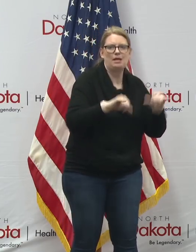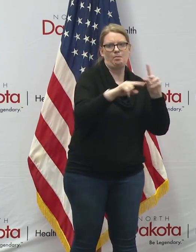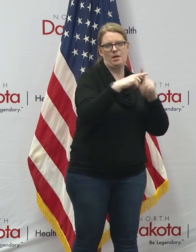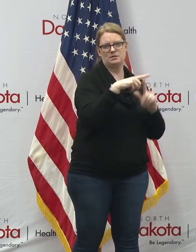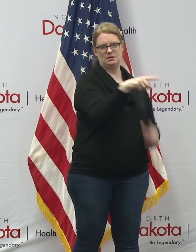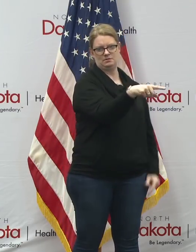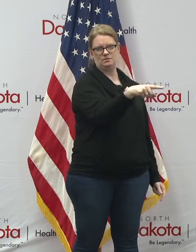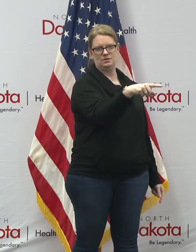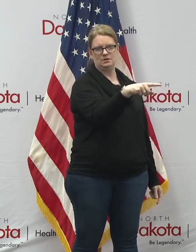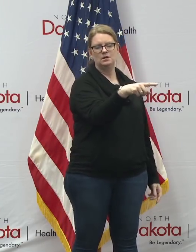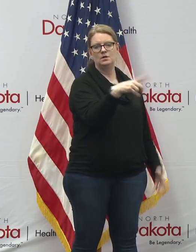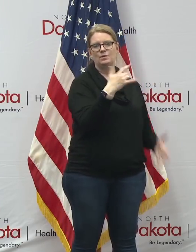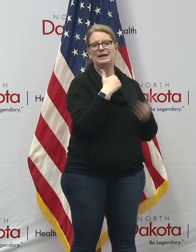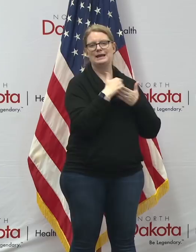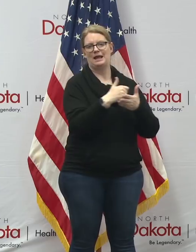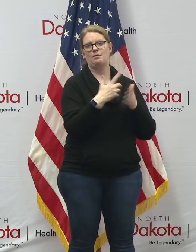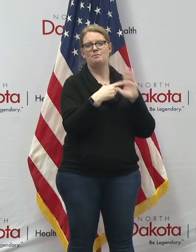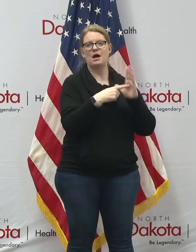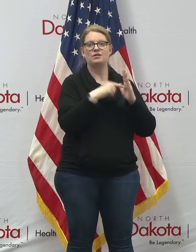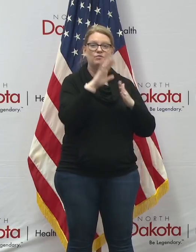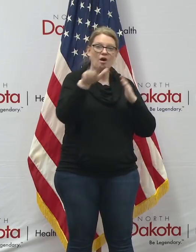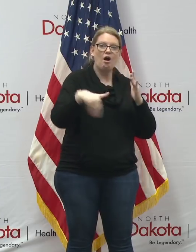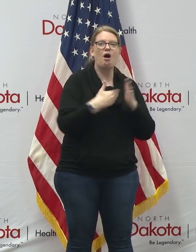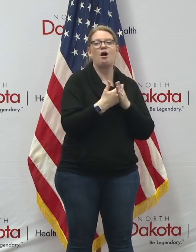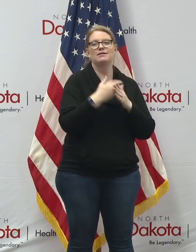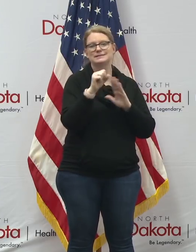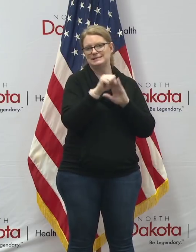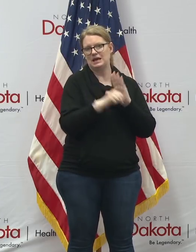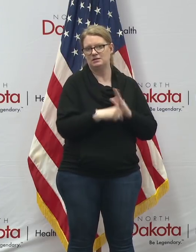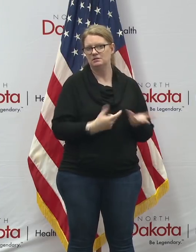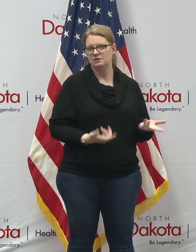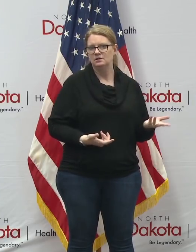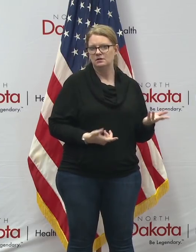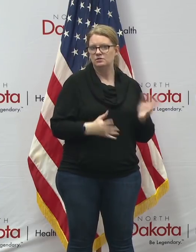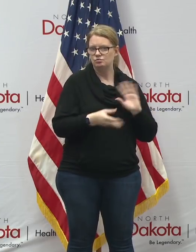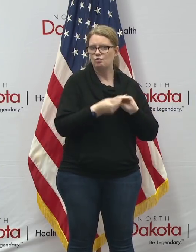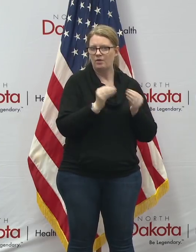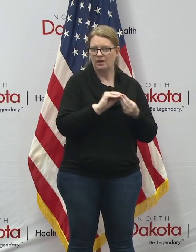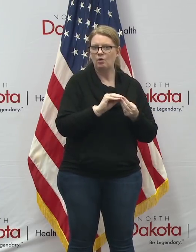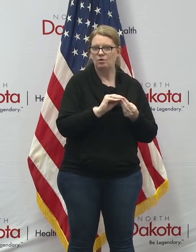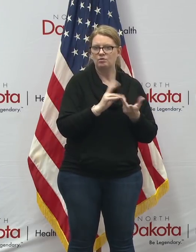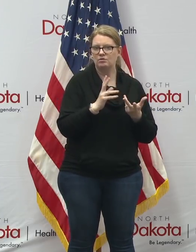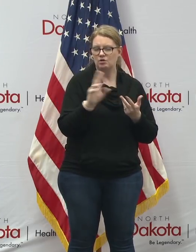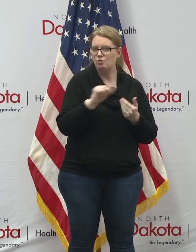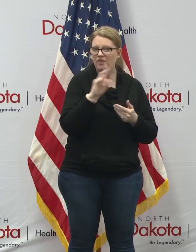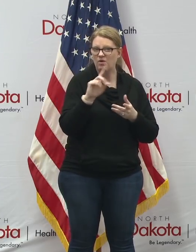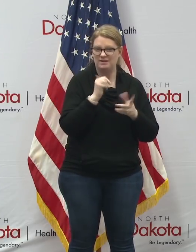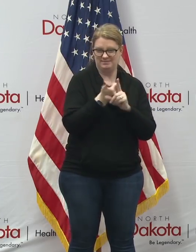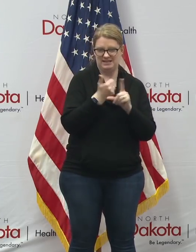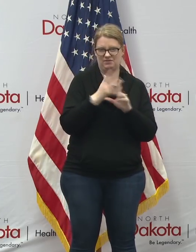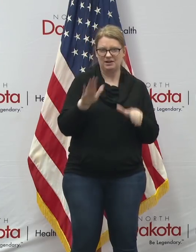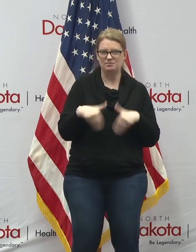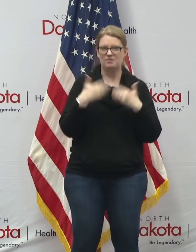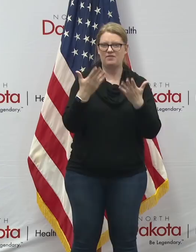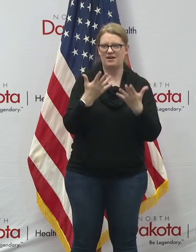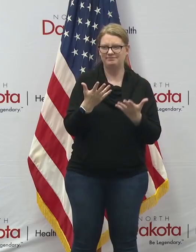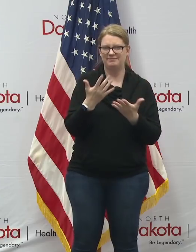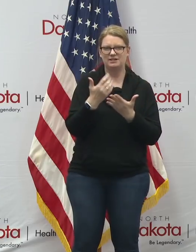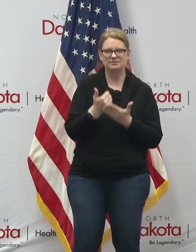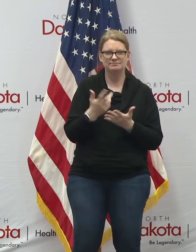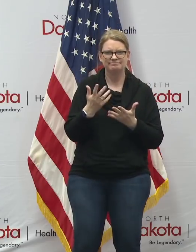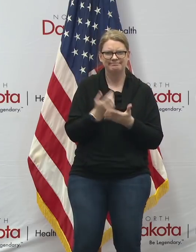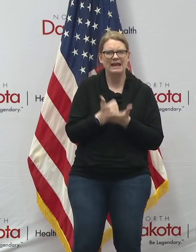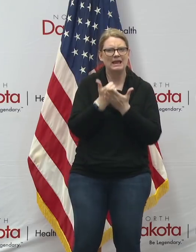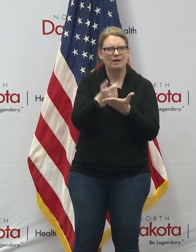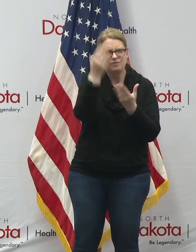in every state in the country and maybe the whole world we think north dakota could actually contribute to the world's knowledge uh because the majority